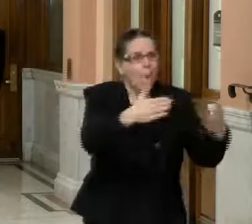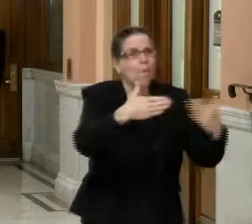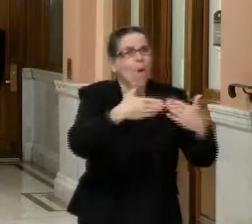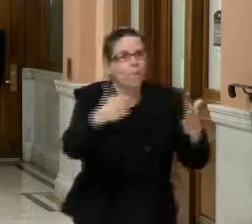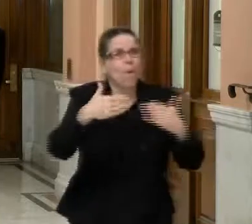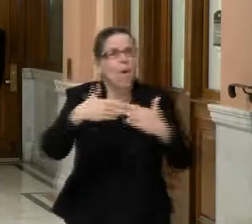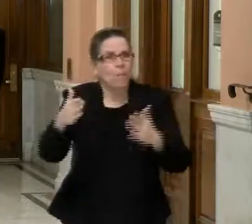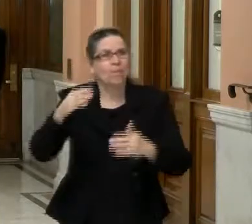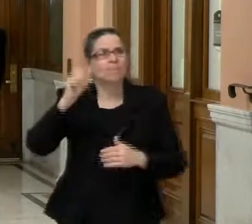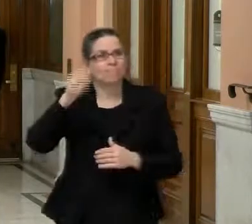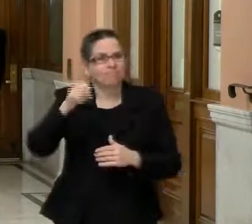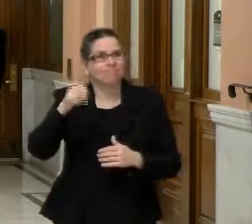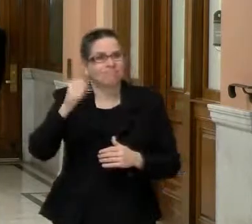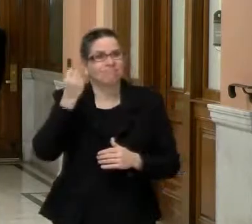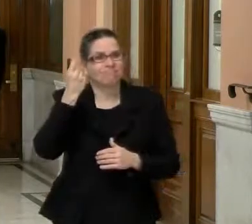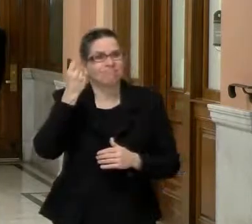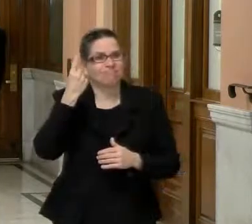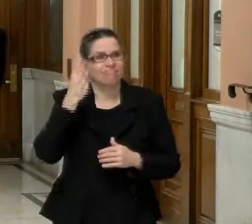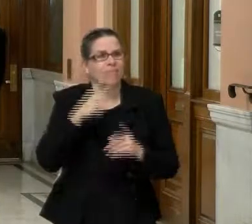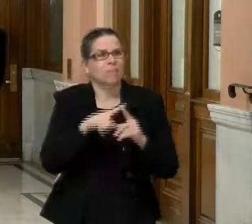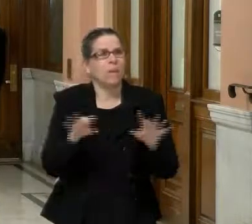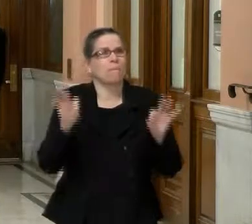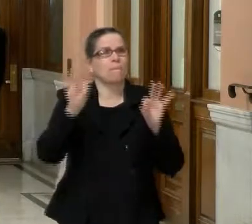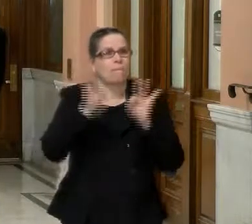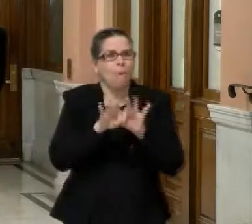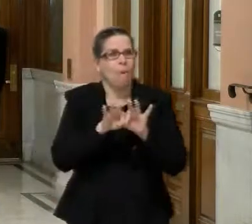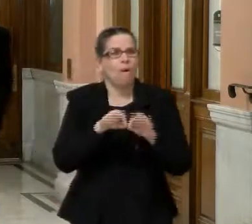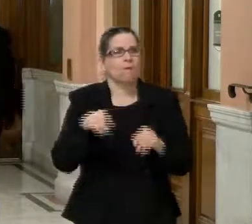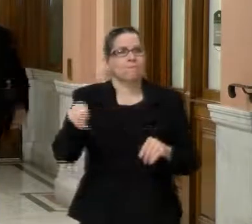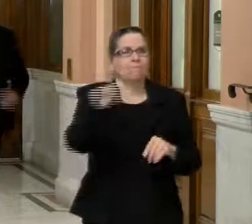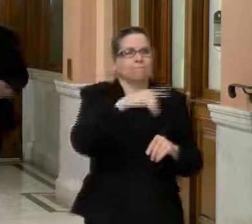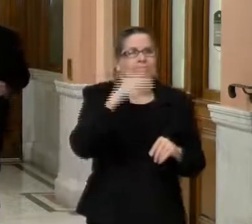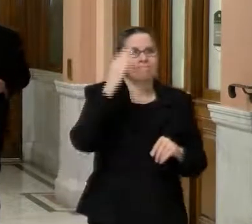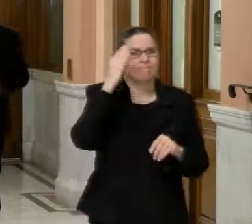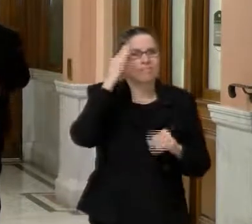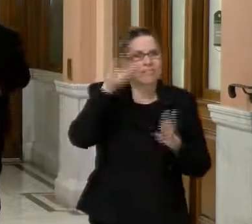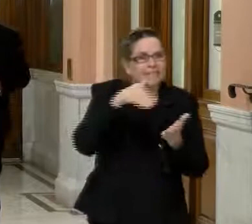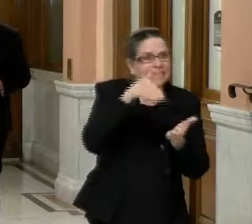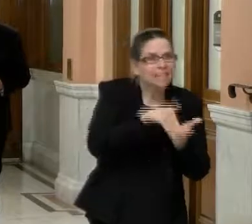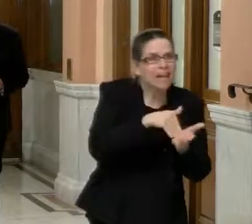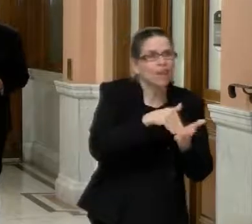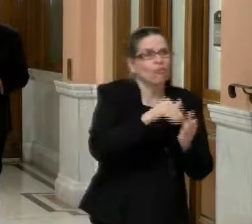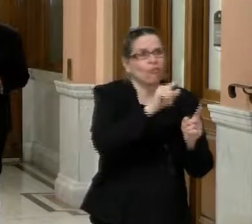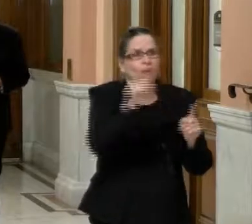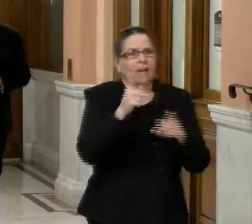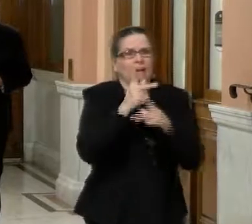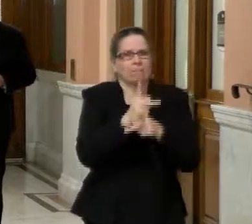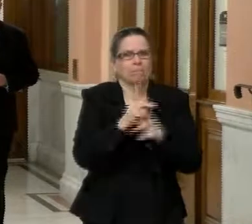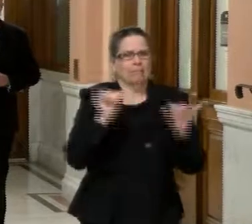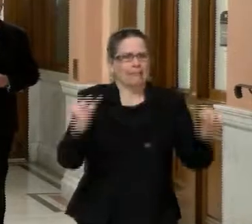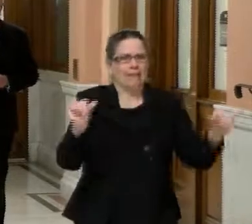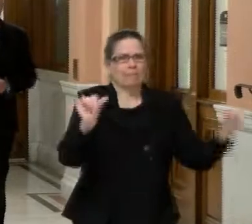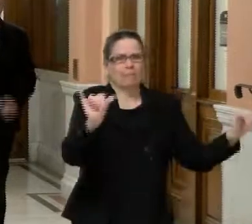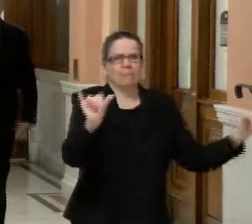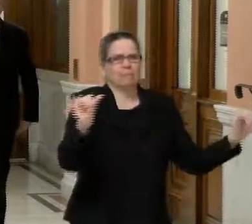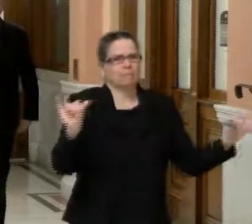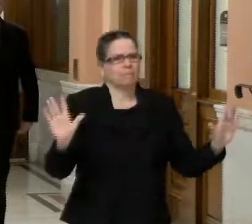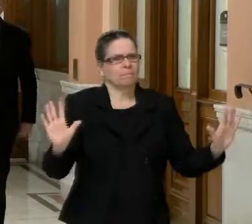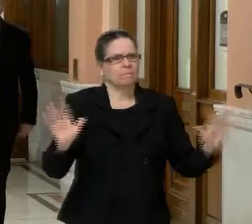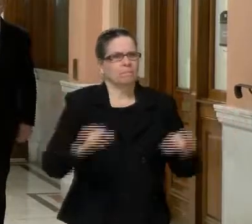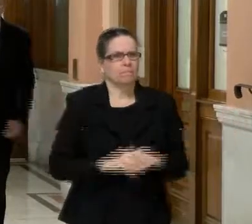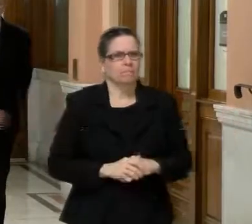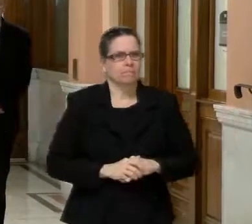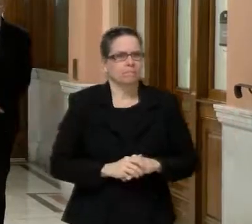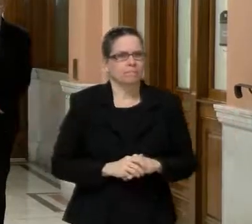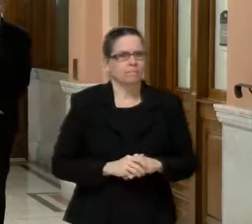hospital setting, all of the centers have decided just to hold the line where they are now. So they're not going to start doing elective surgeries again.